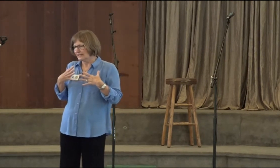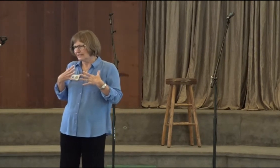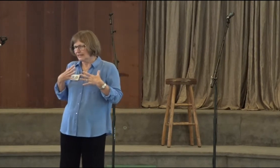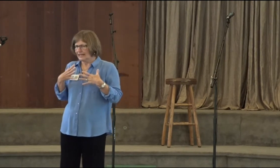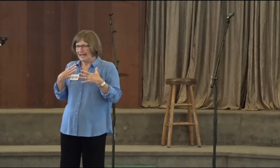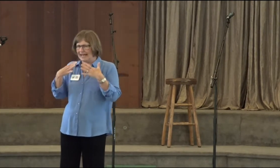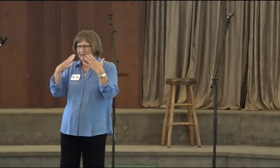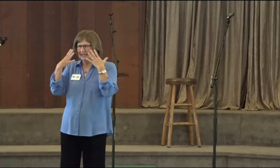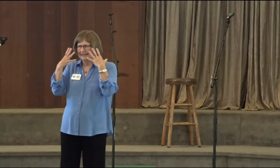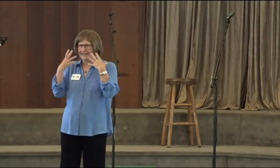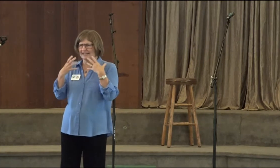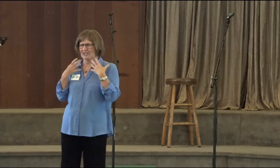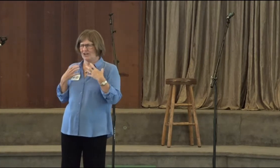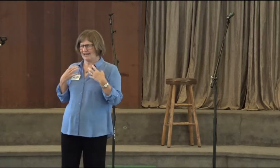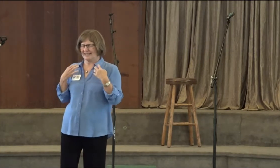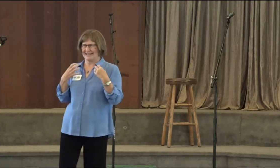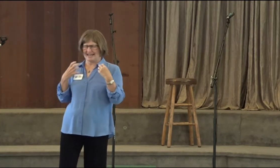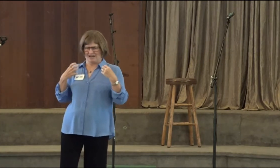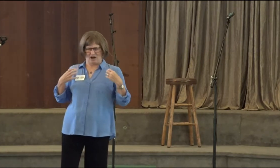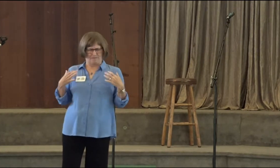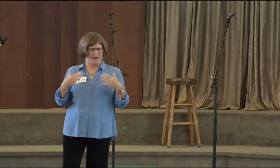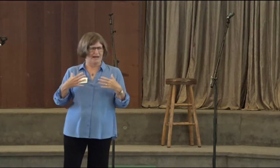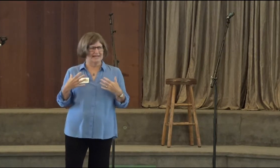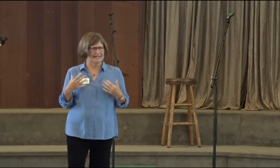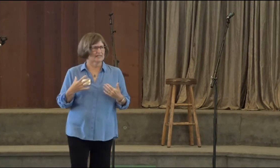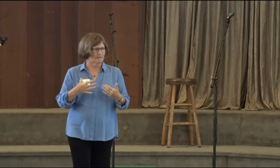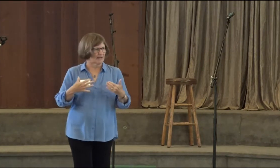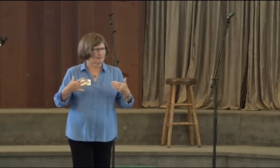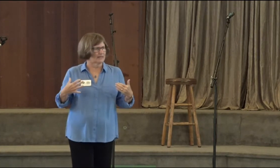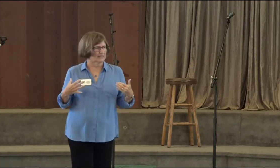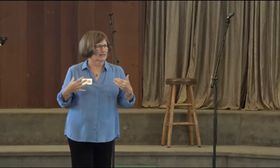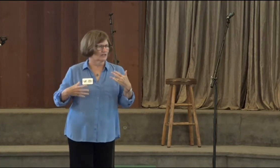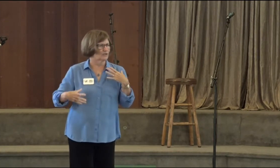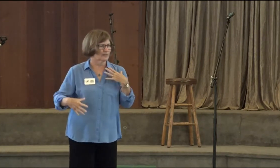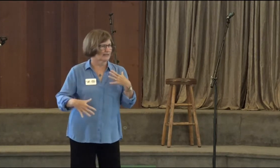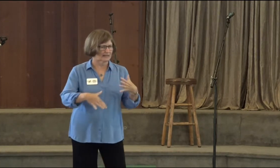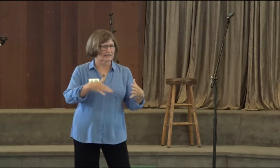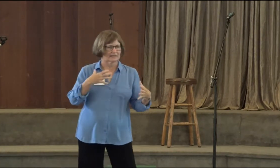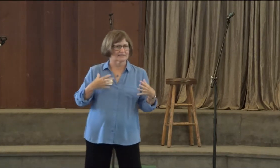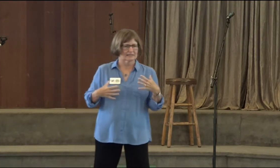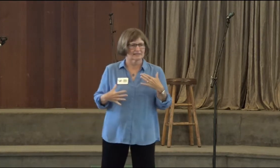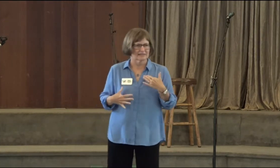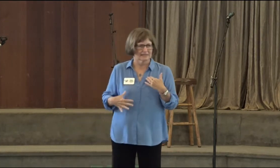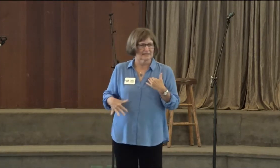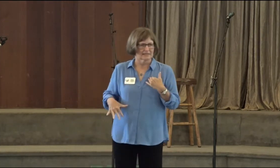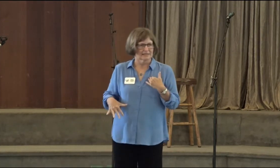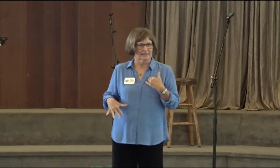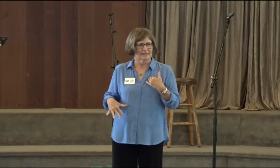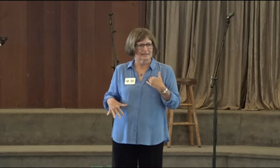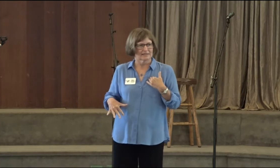and that it's not that our bodies might be doing things,